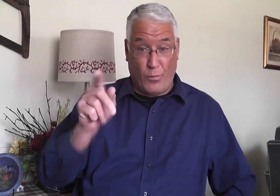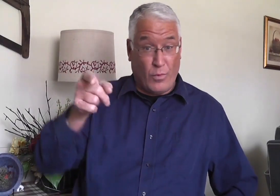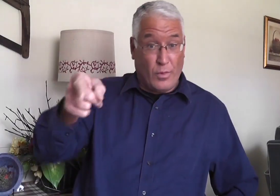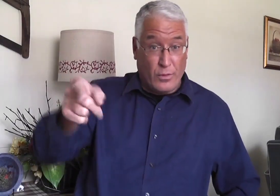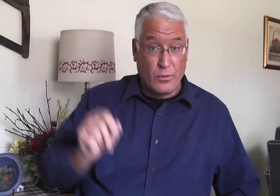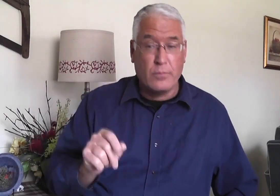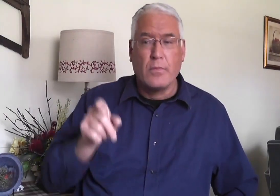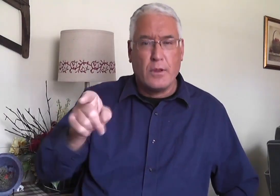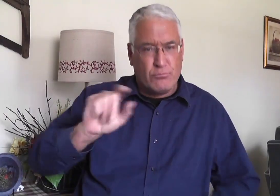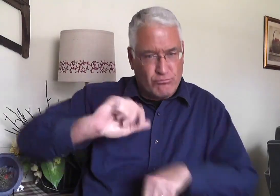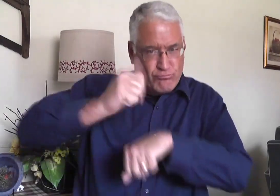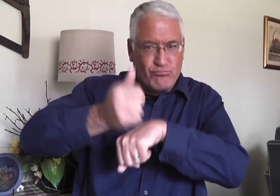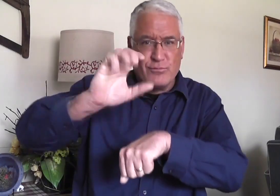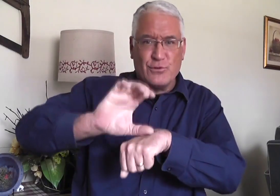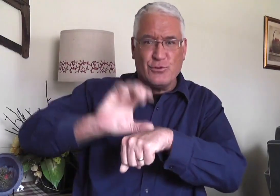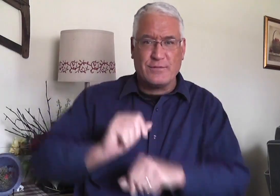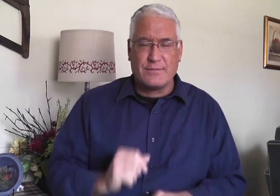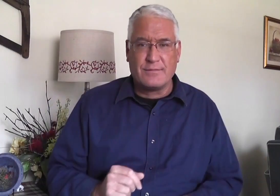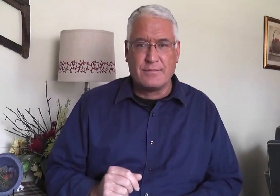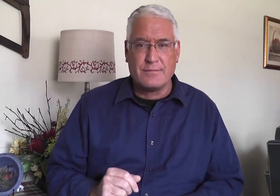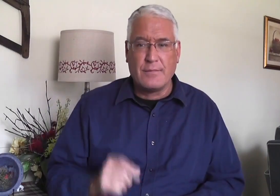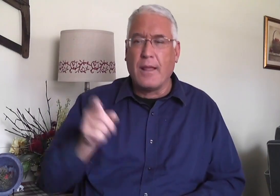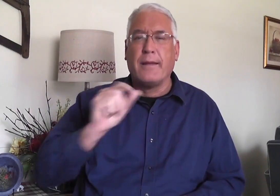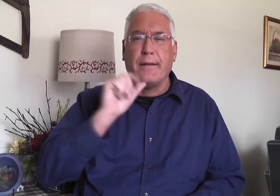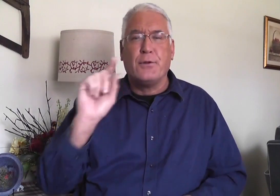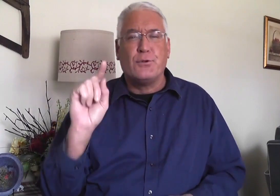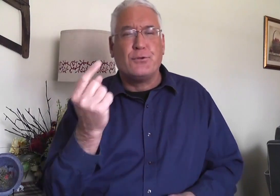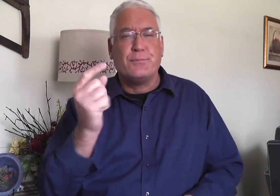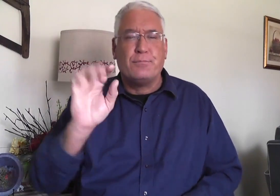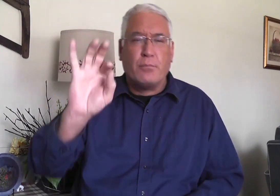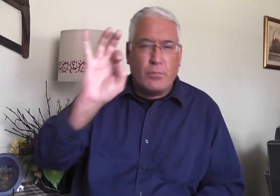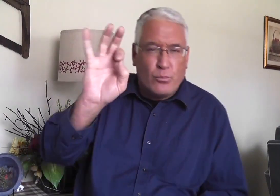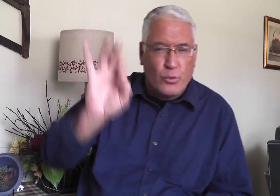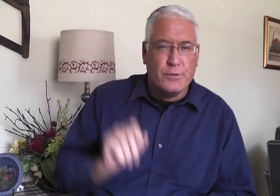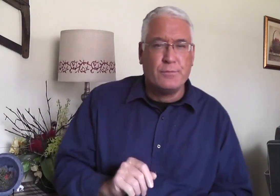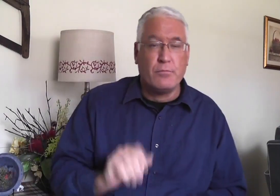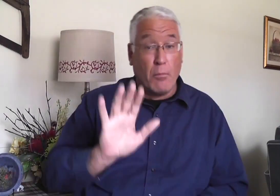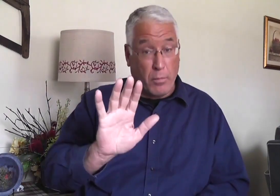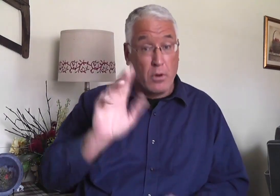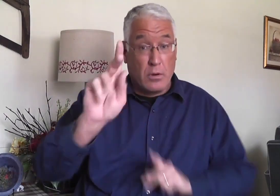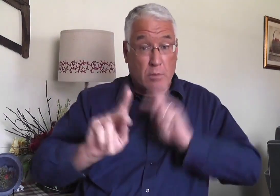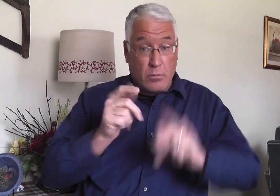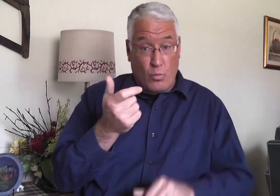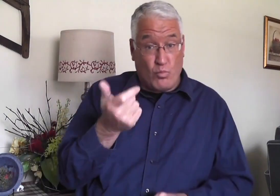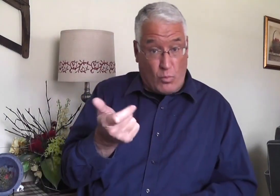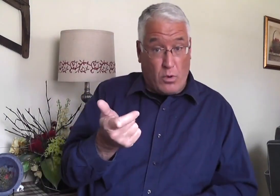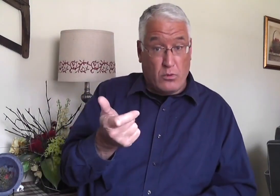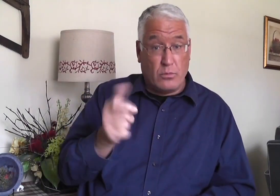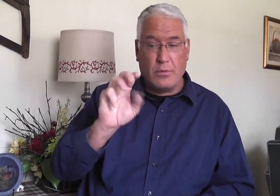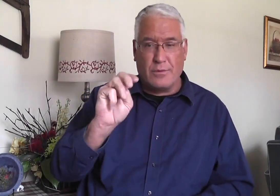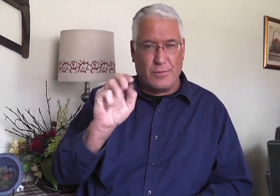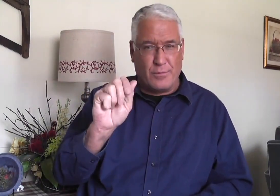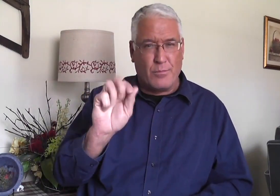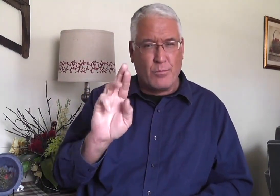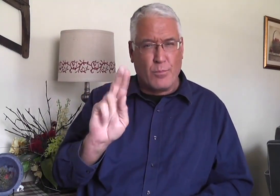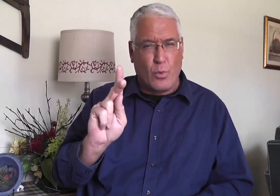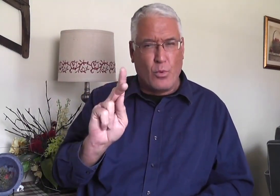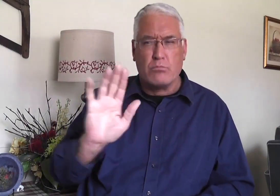Mark, he set up a church there. He not only preached, but the people watched